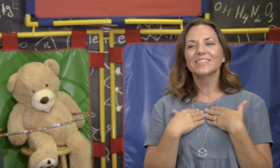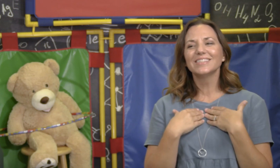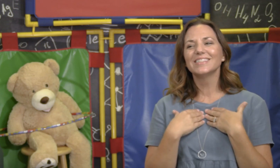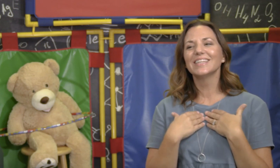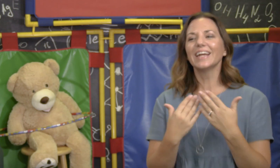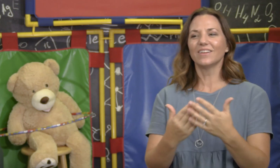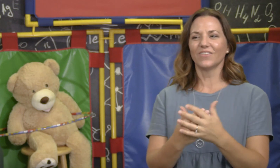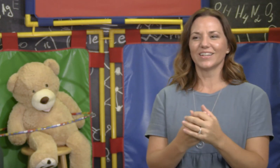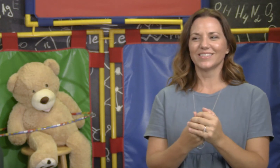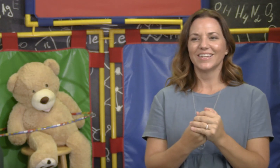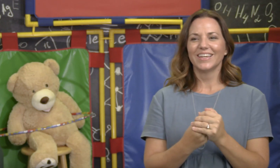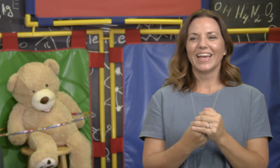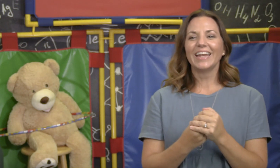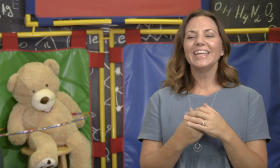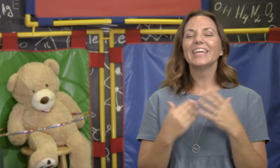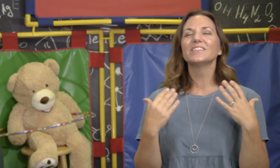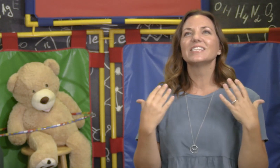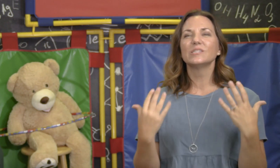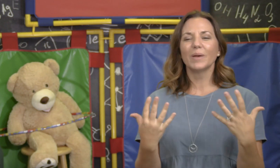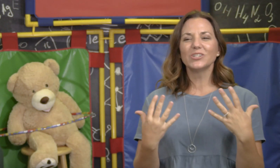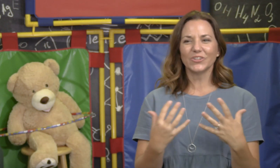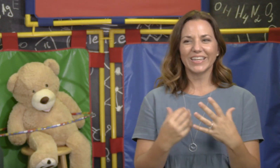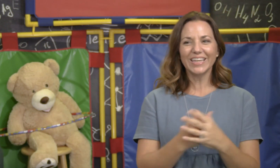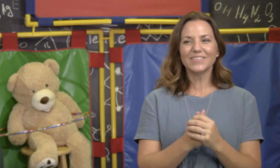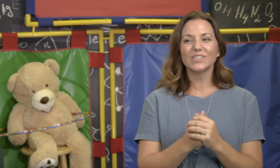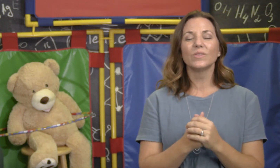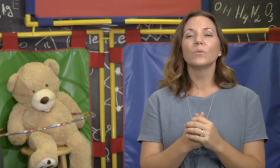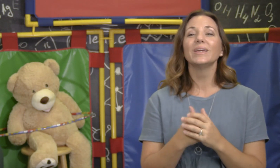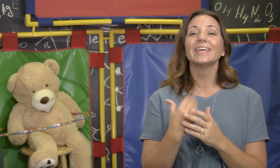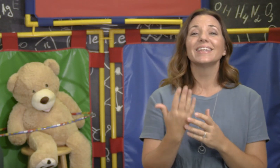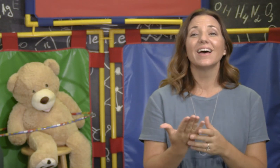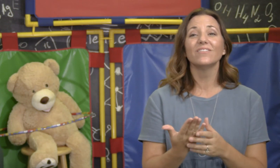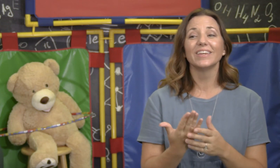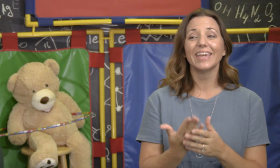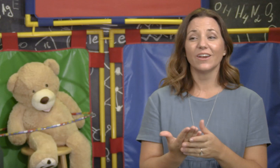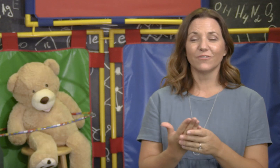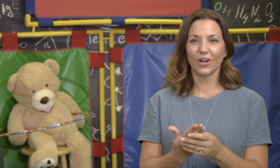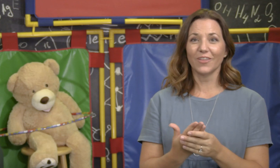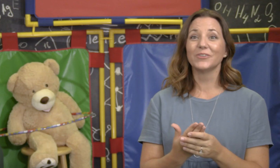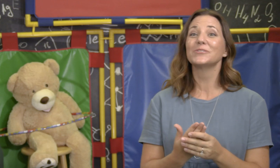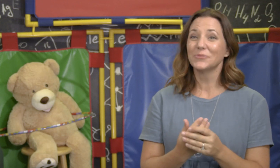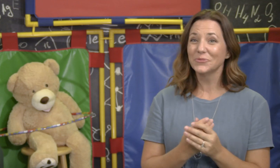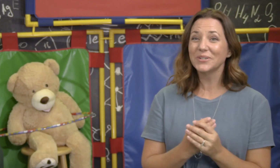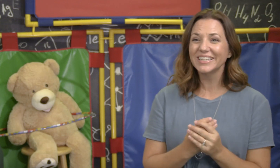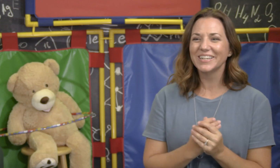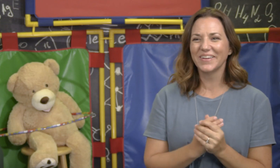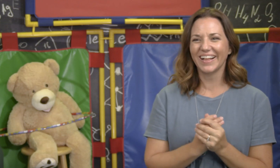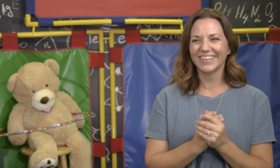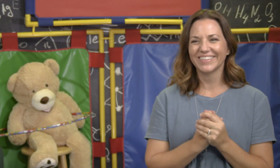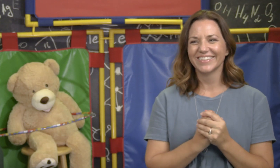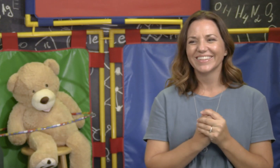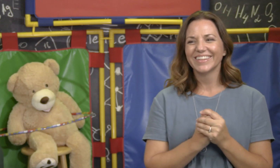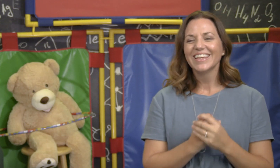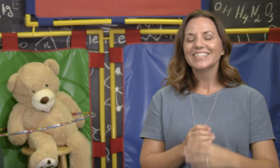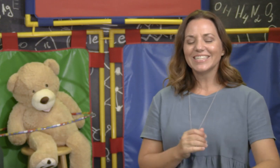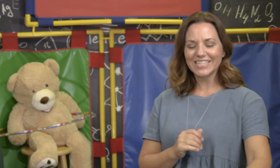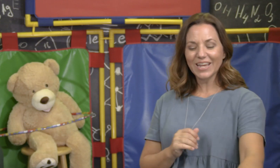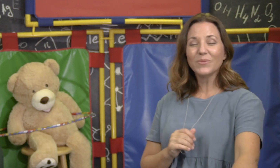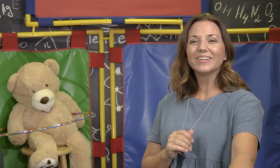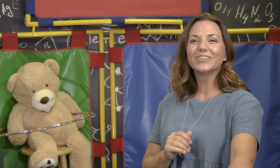inside of us. And he gives us special gifts so that we can love and care for others really well. Today we learned